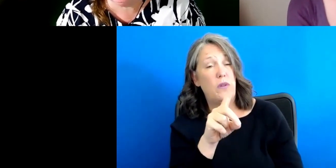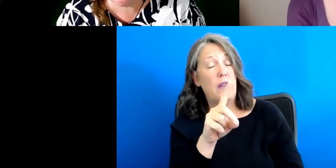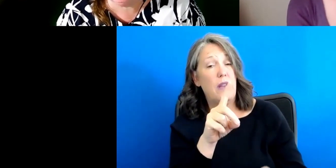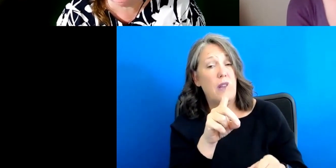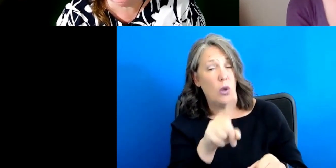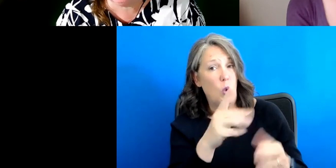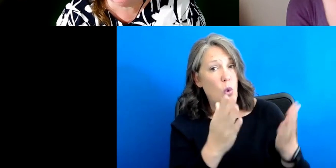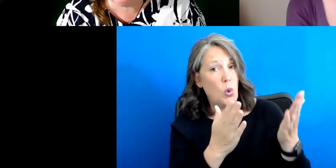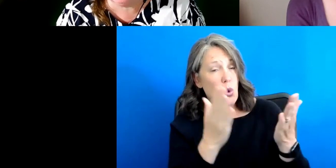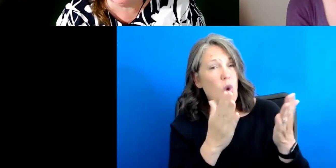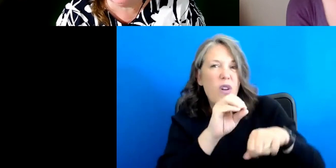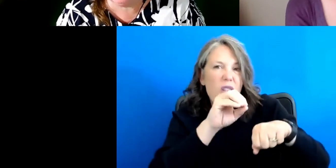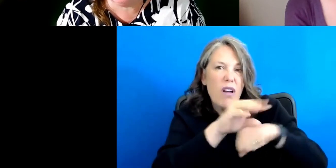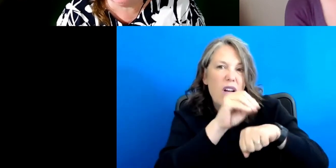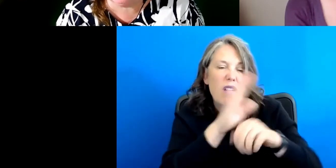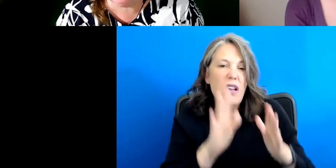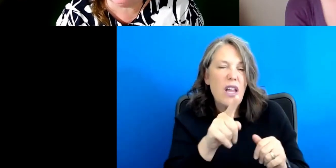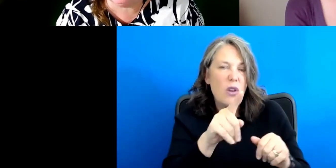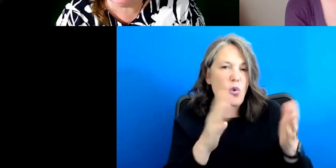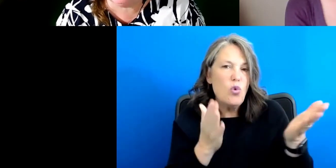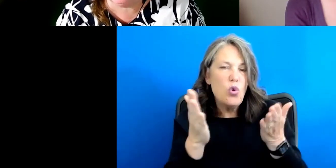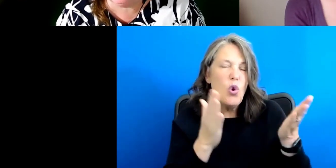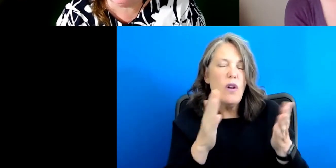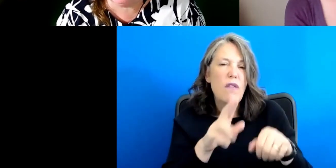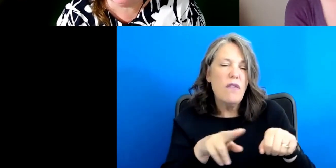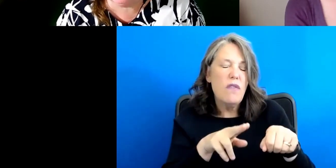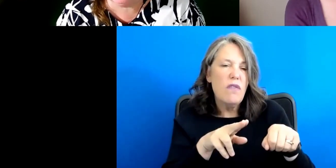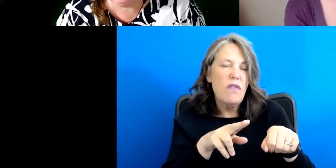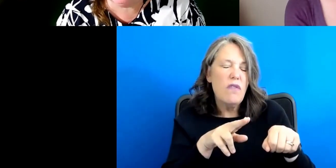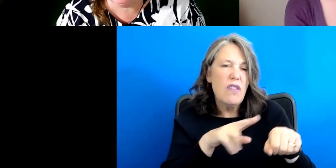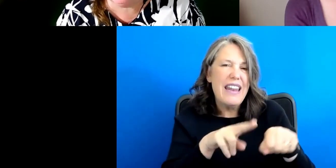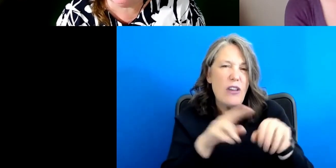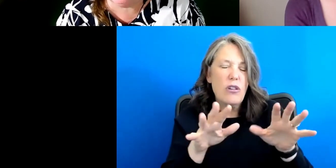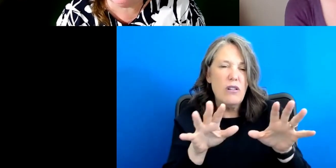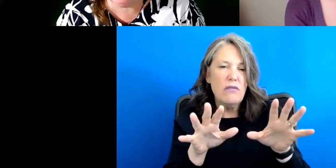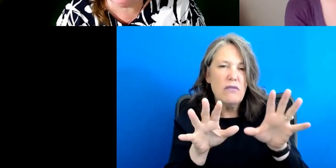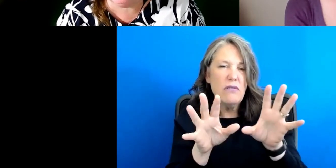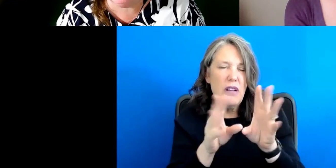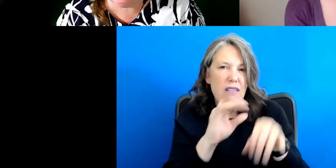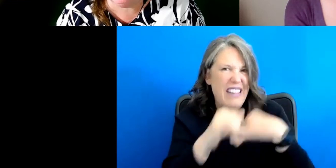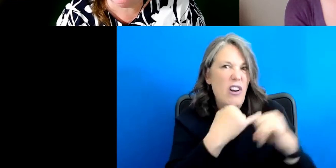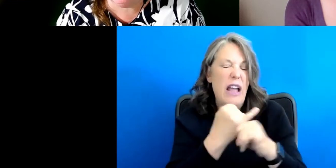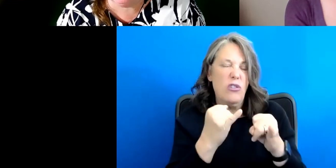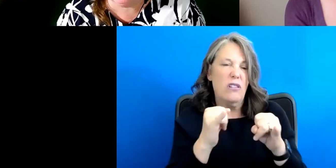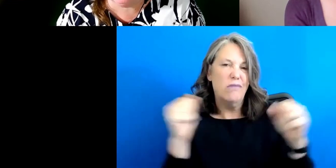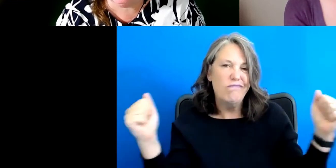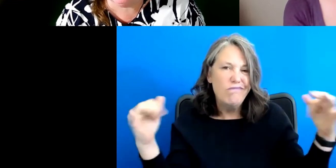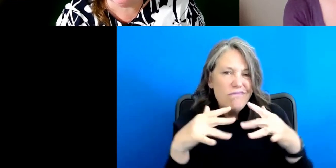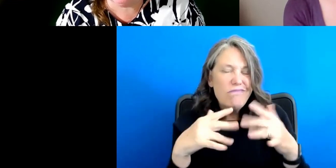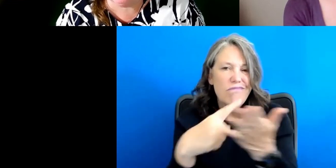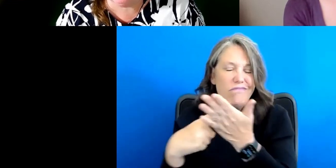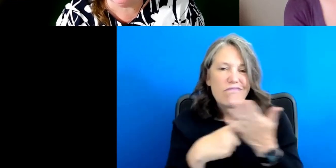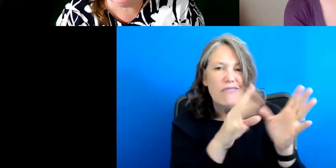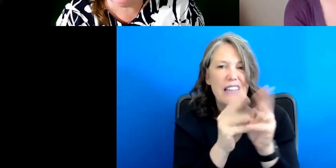the U S the national assembly, um, in disabled peoples international, um, why is that